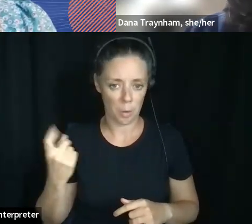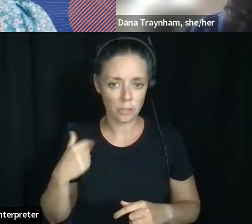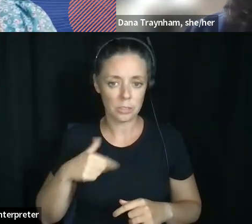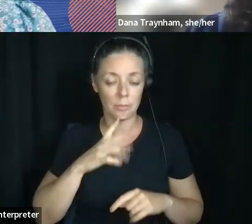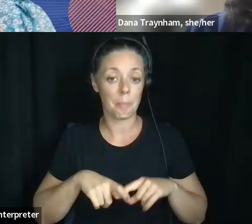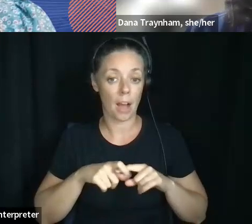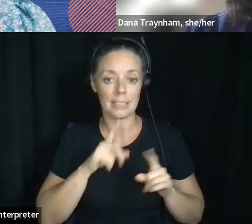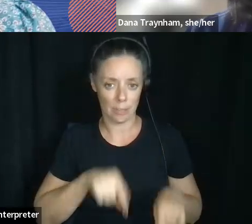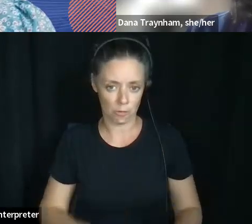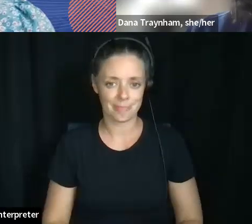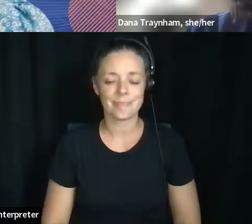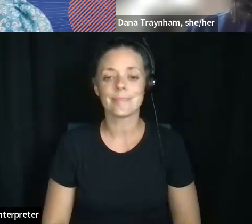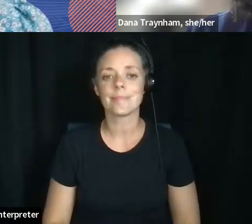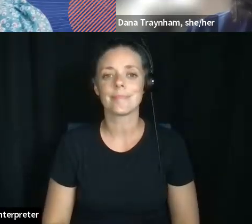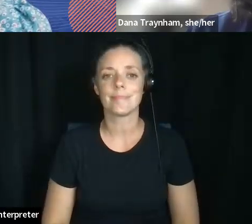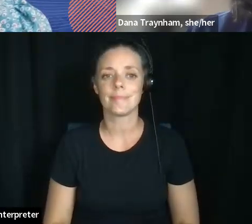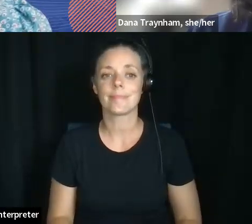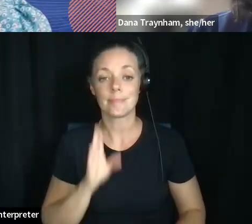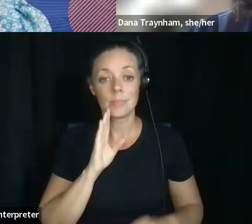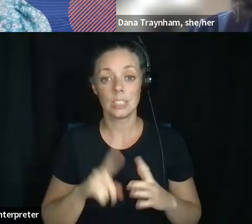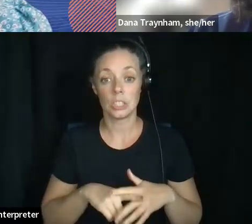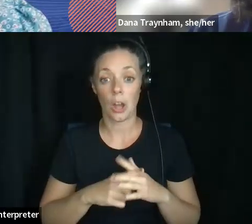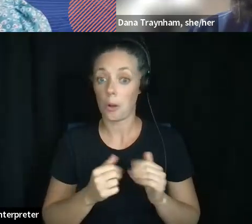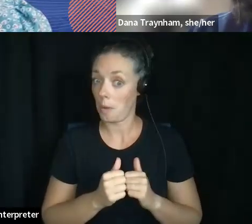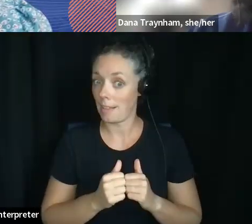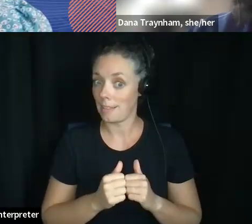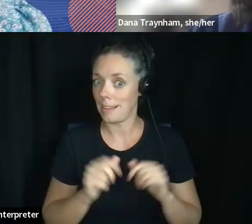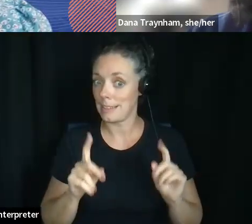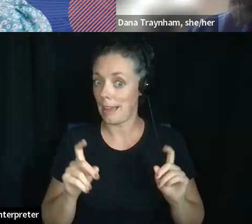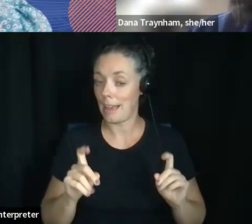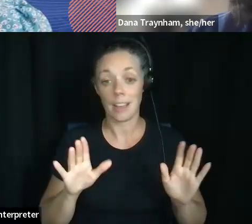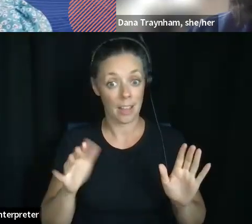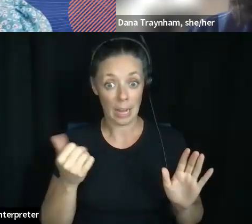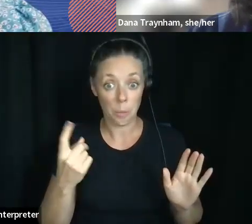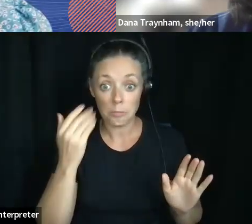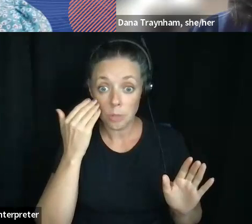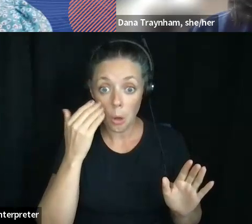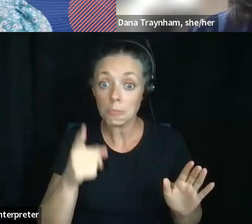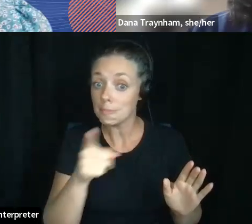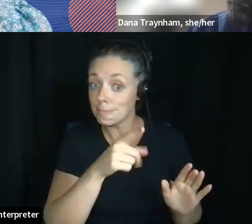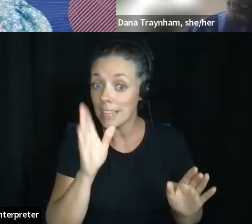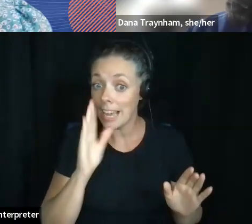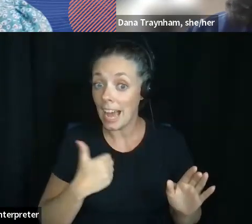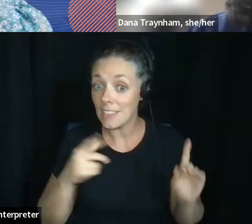So we're going to start out with the test. Did anybody let you know that we're having a test?